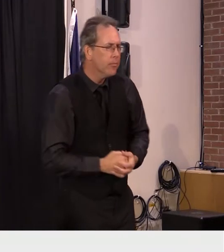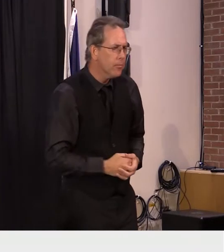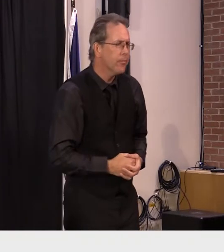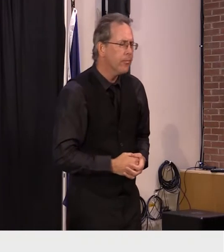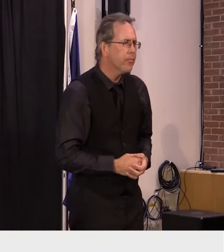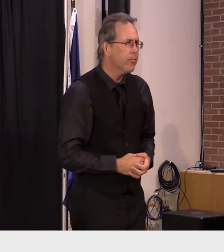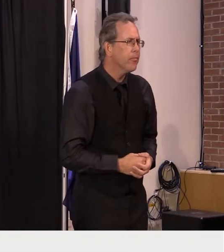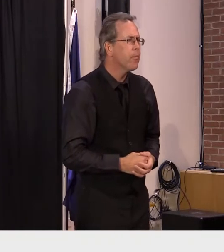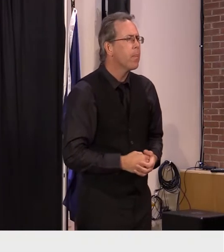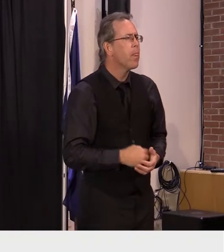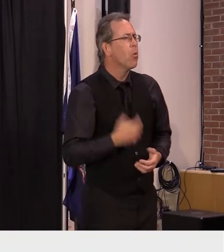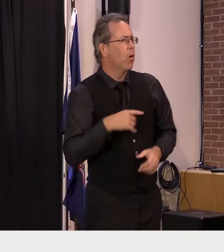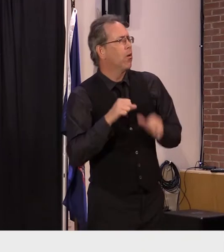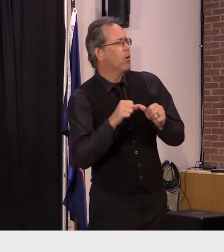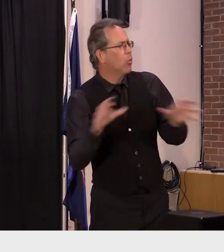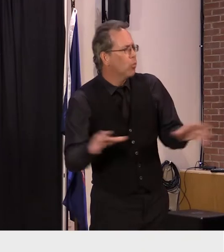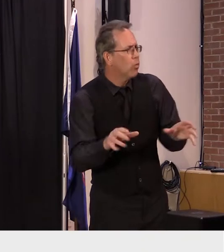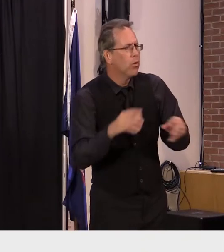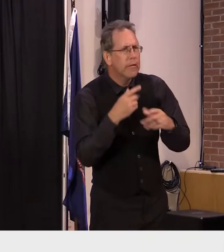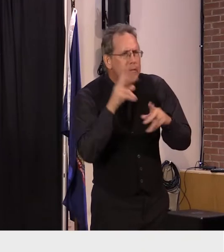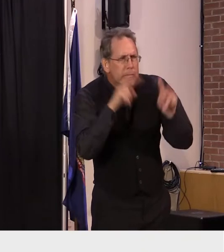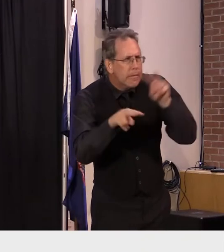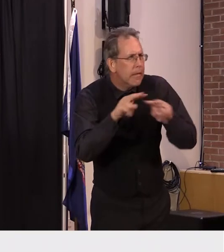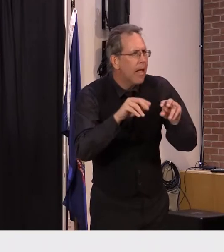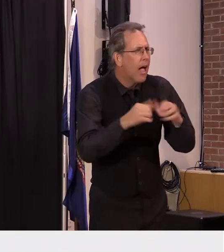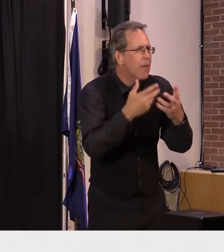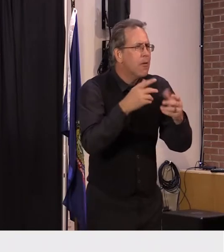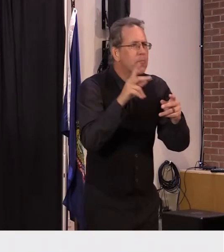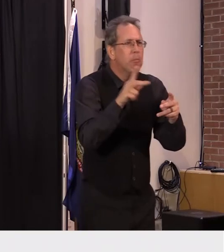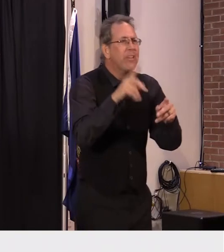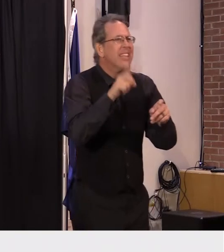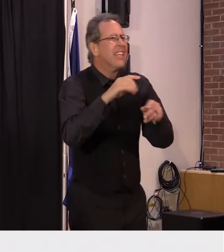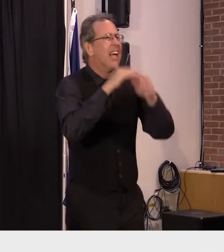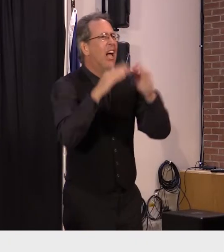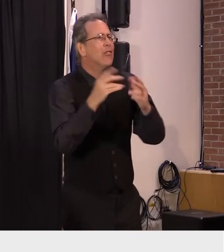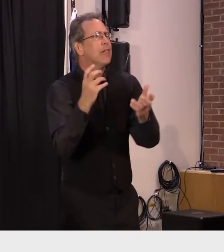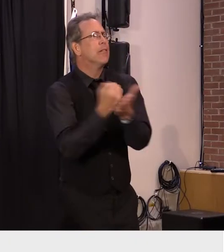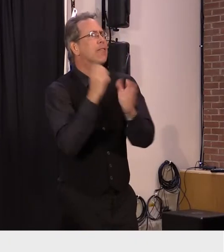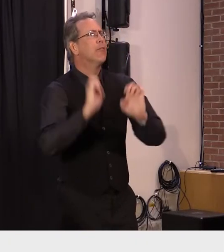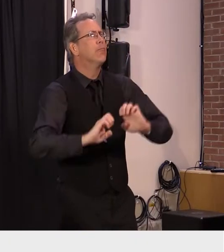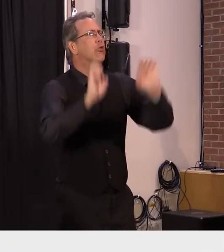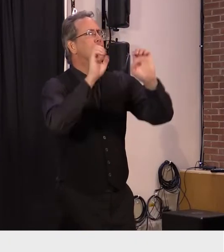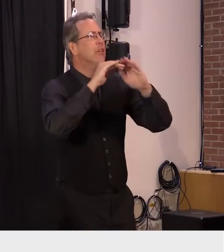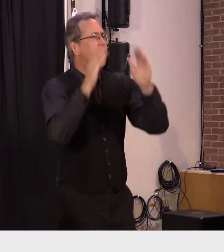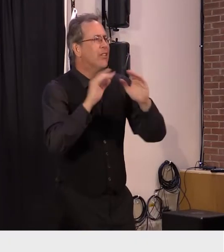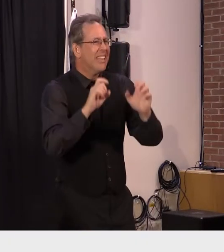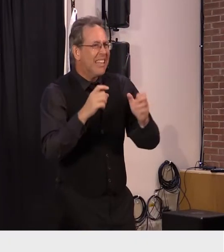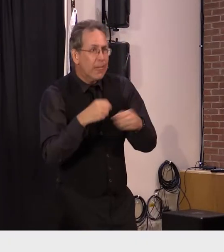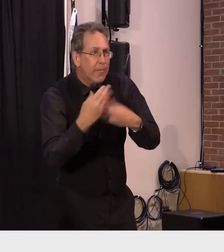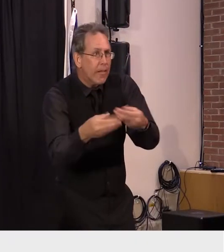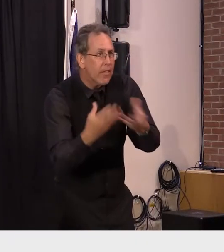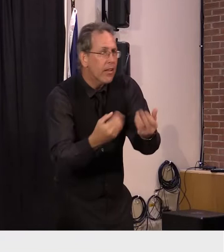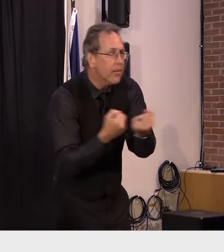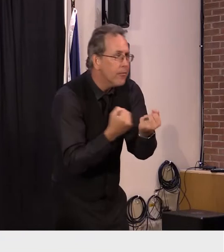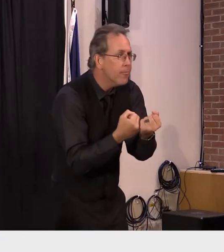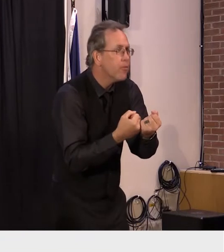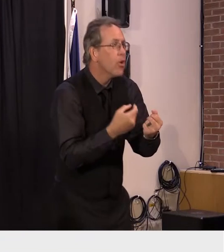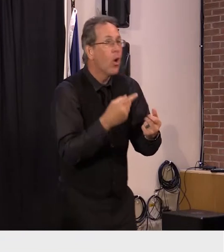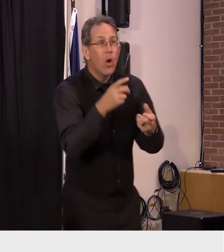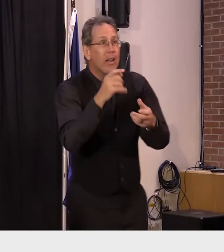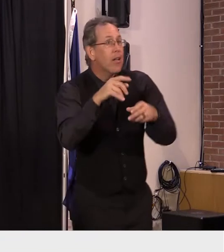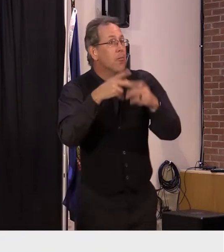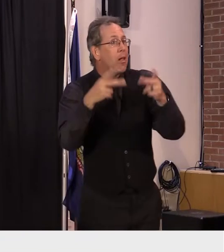continuously track the number of households that are currently in the emergency housing program and their ability to move to more permanent housing